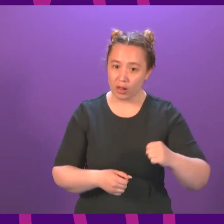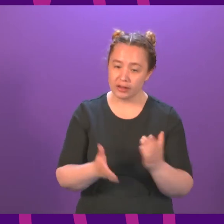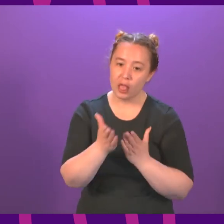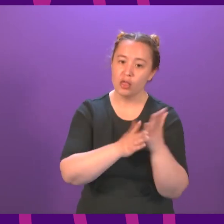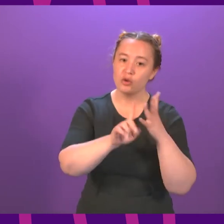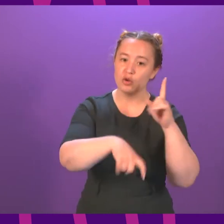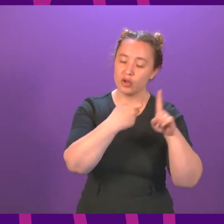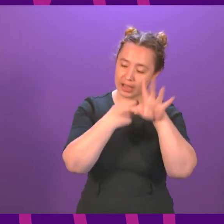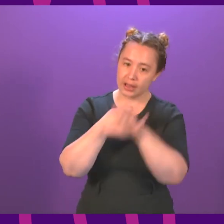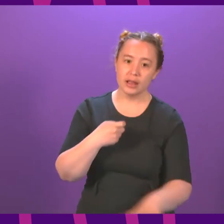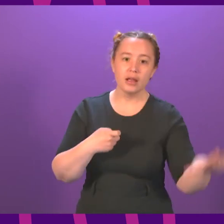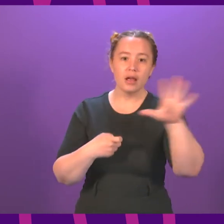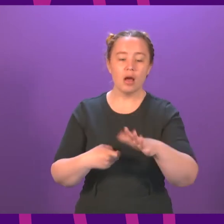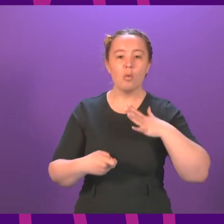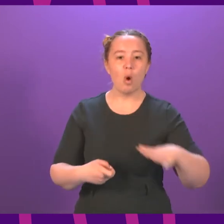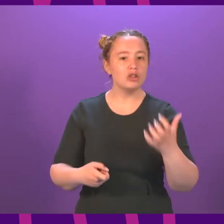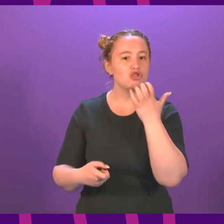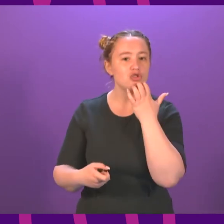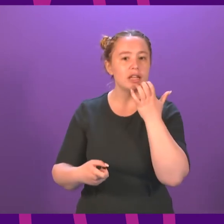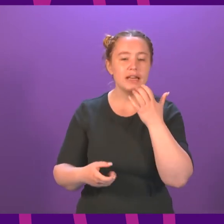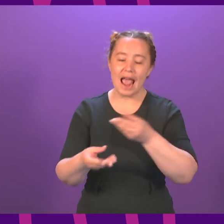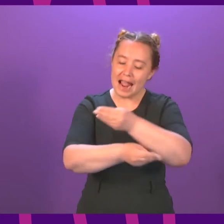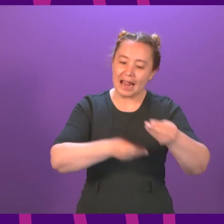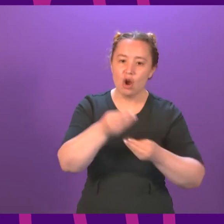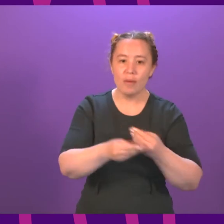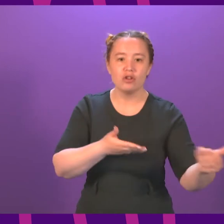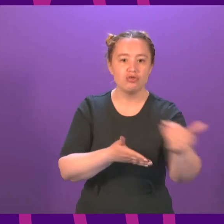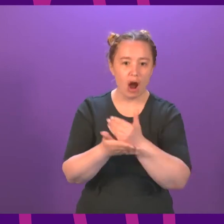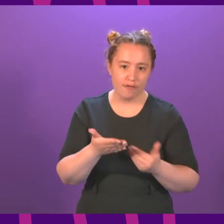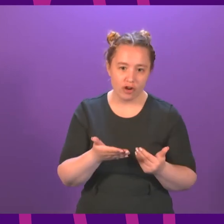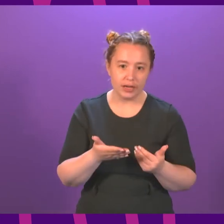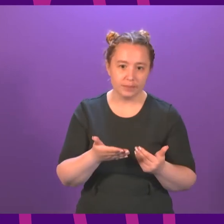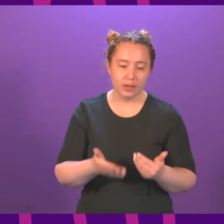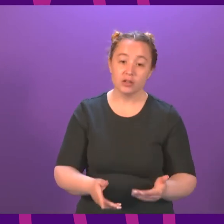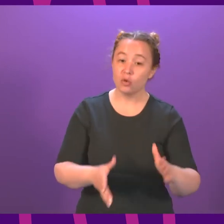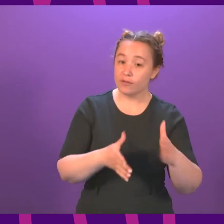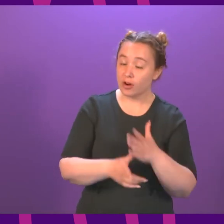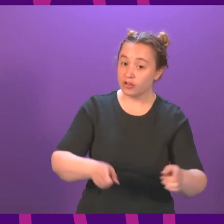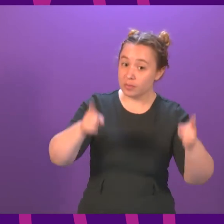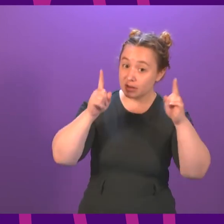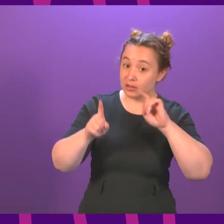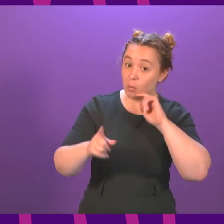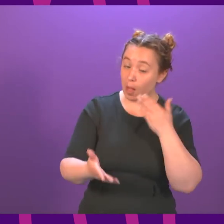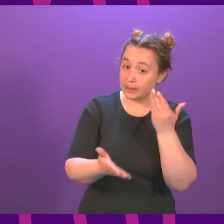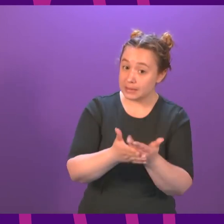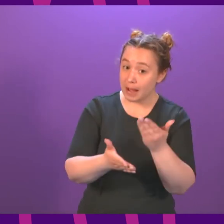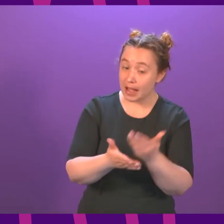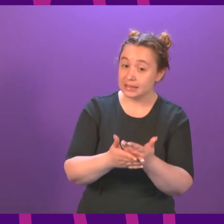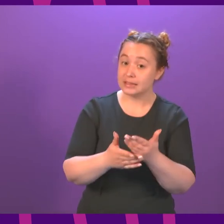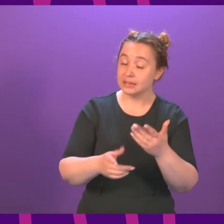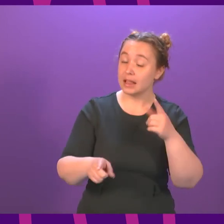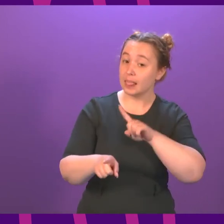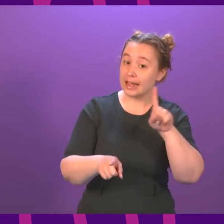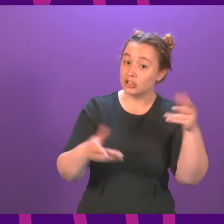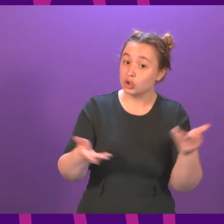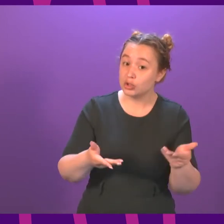to secure a green economic recovery. Can the First Minister assure us that she will make this demand at the Recovery Summit later